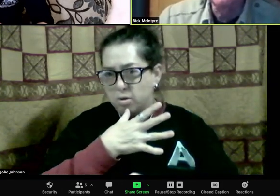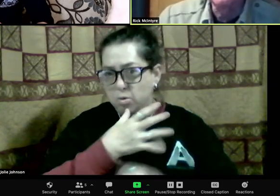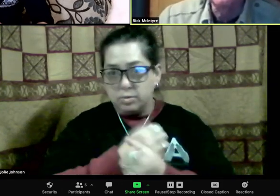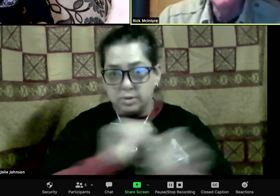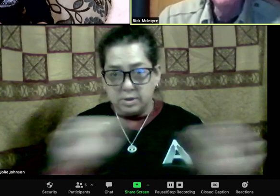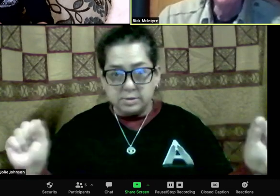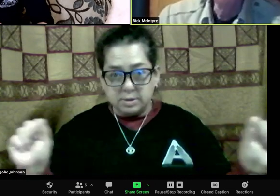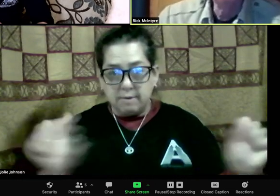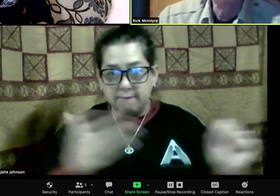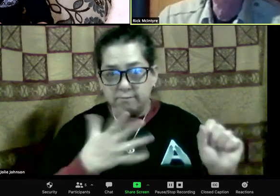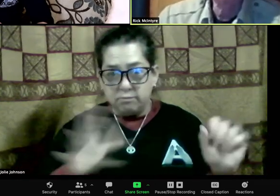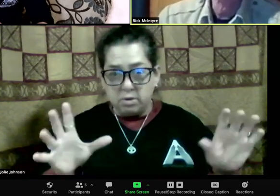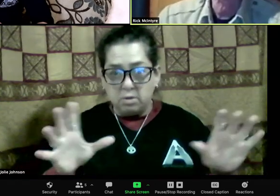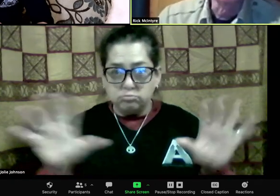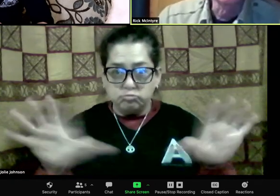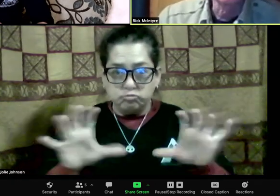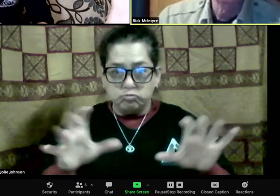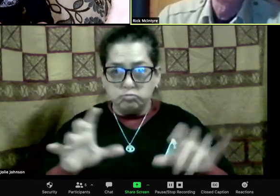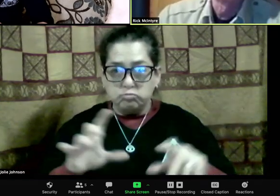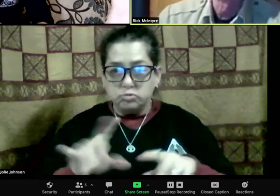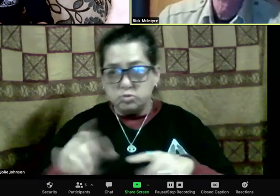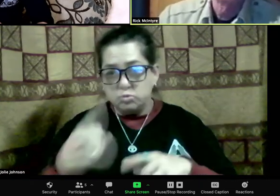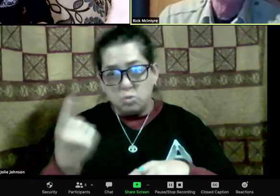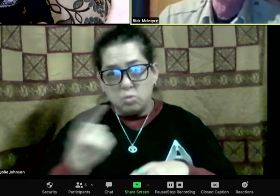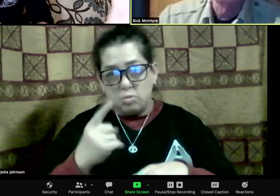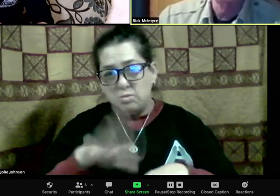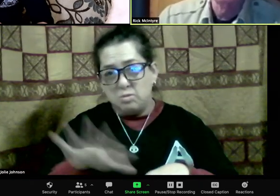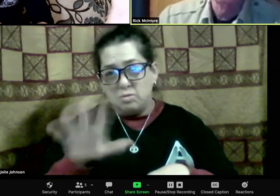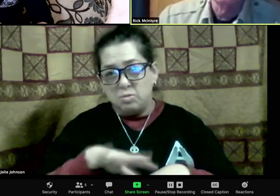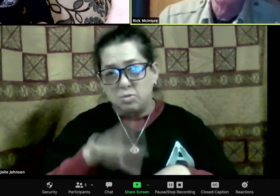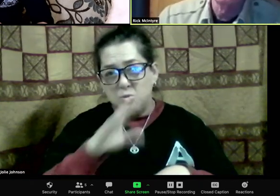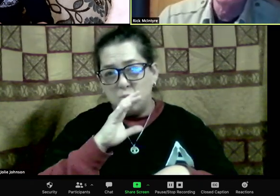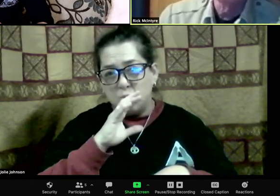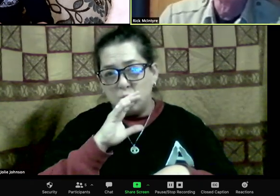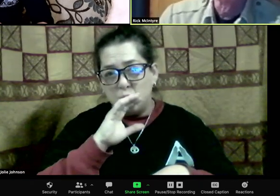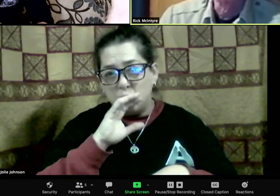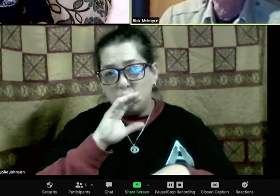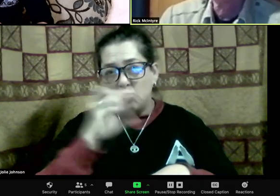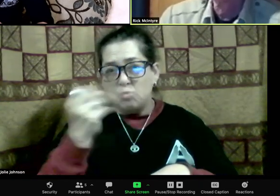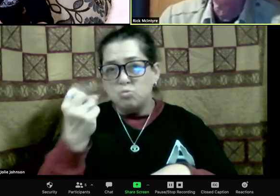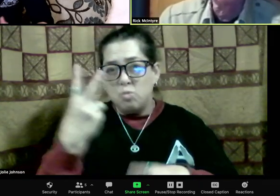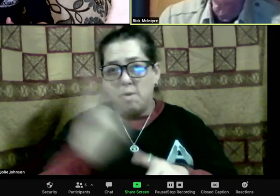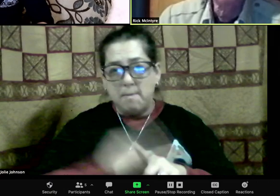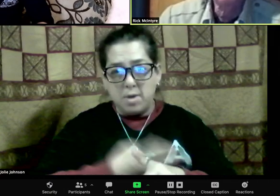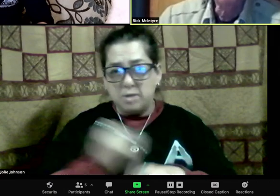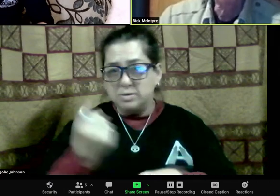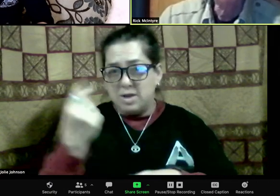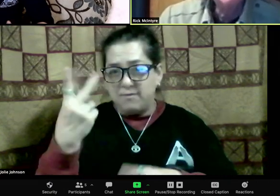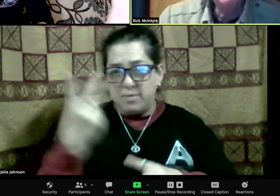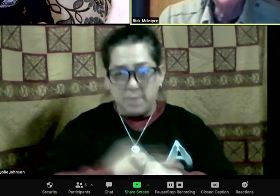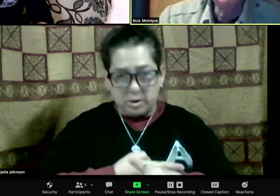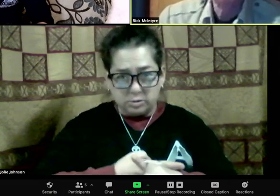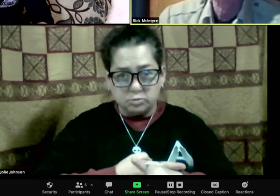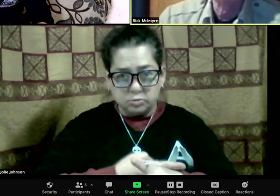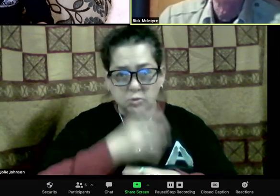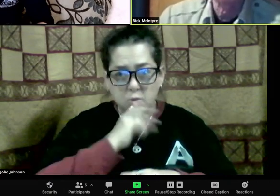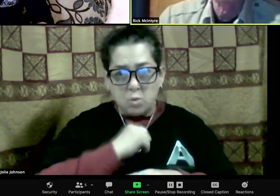in her life. So she was released from the pen in March,